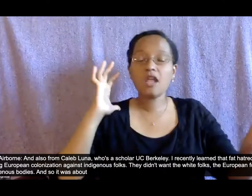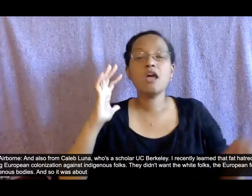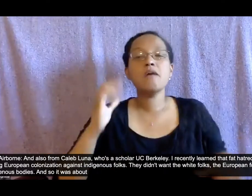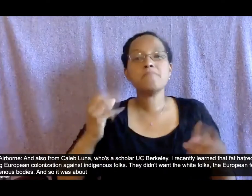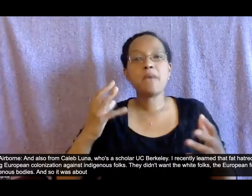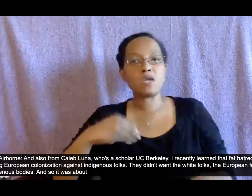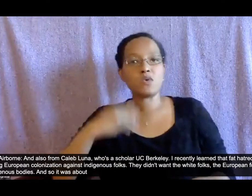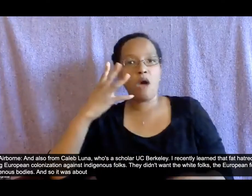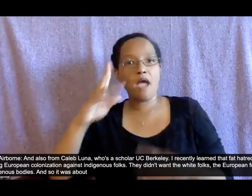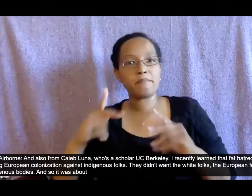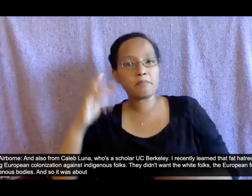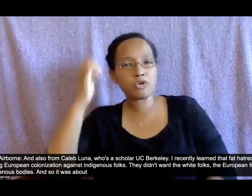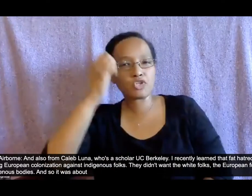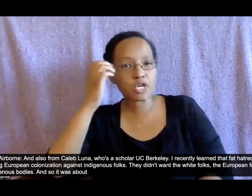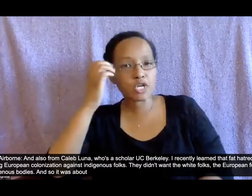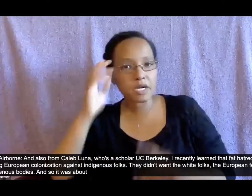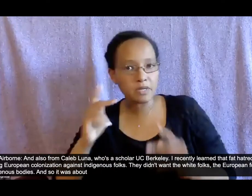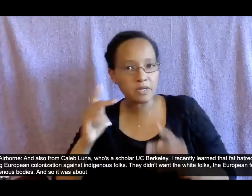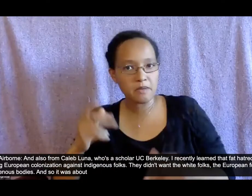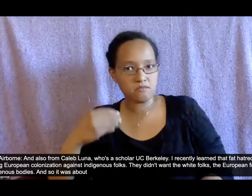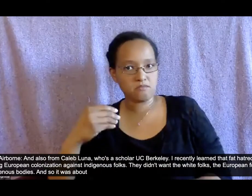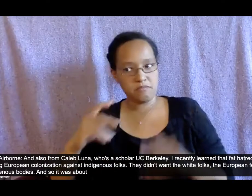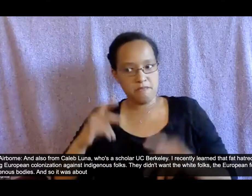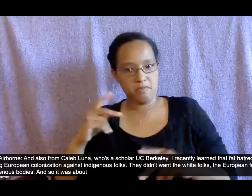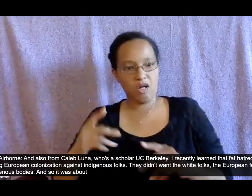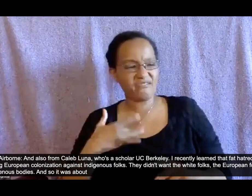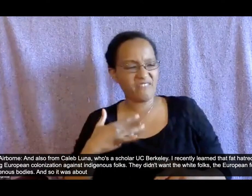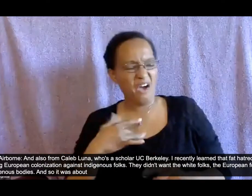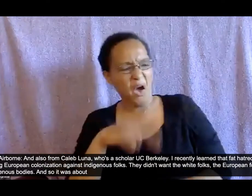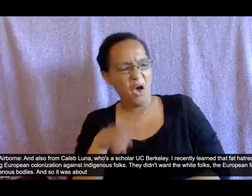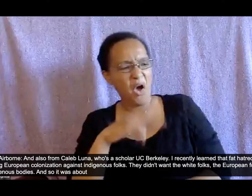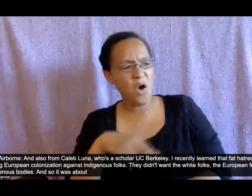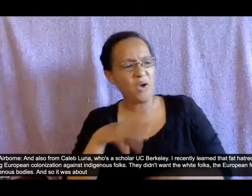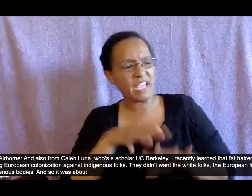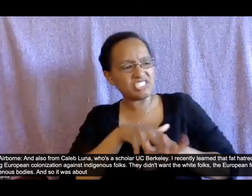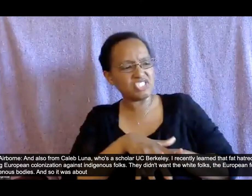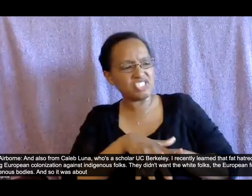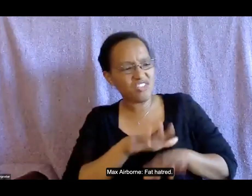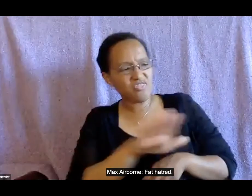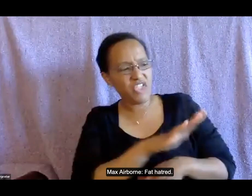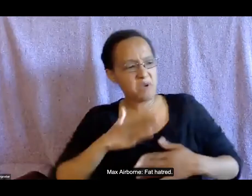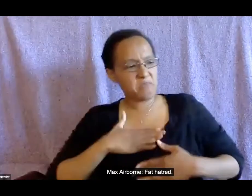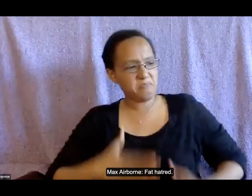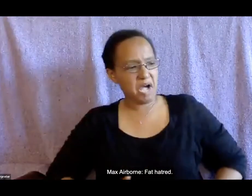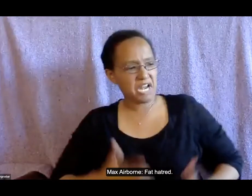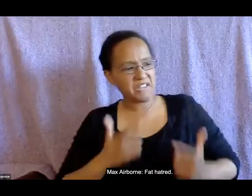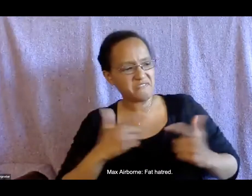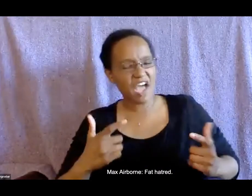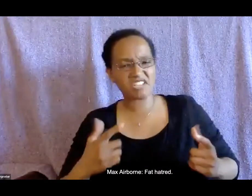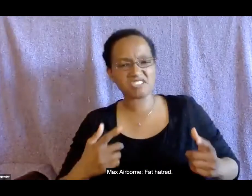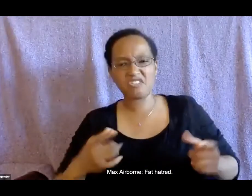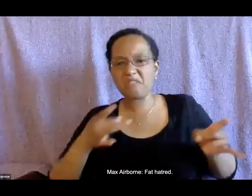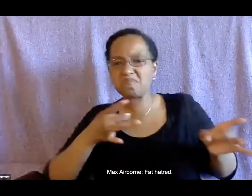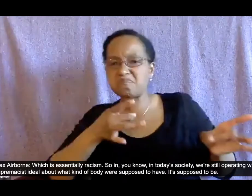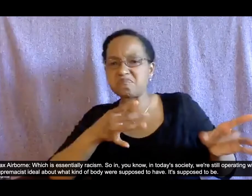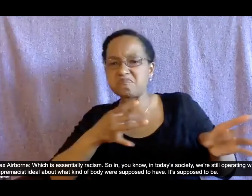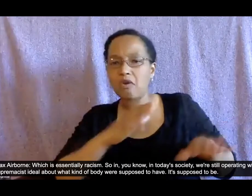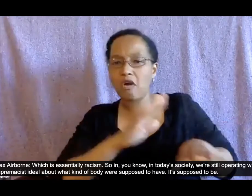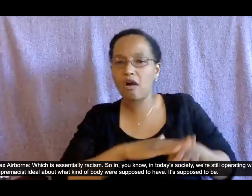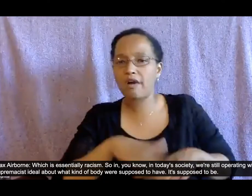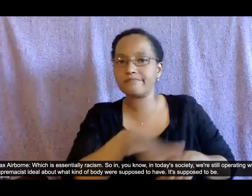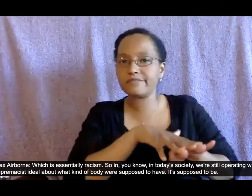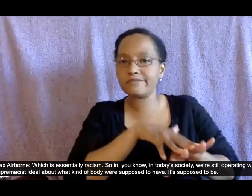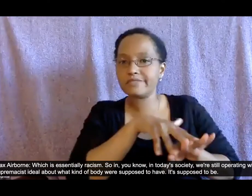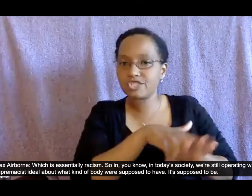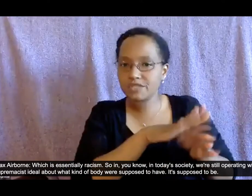develop indigenous bodies and so it was about fat hatred uh which is